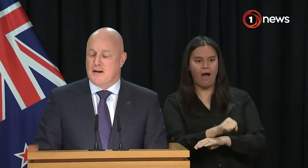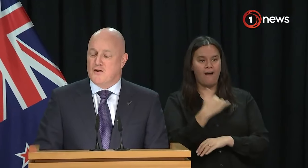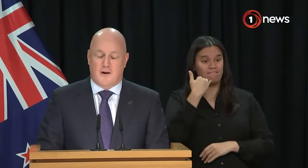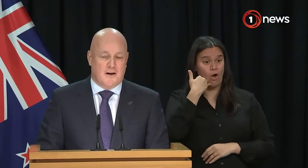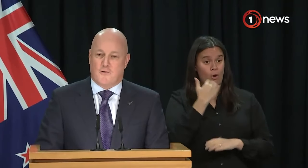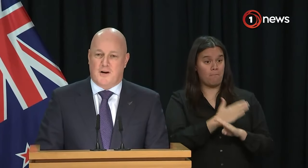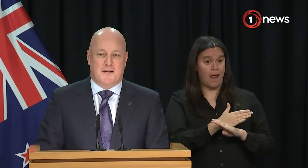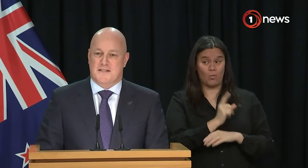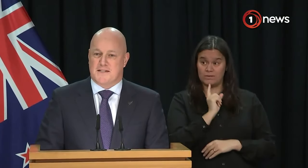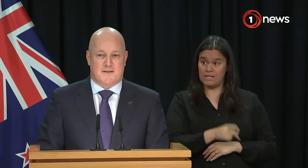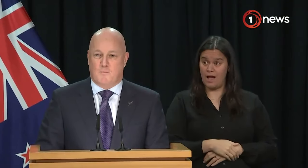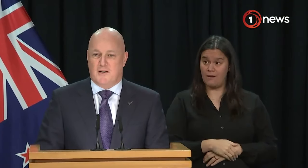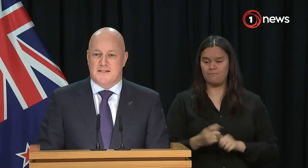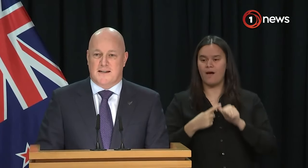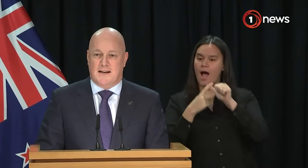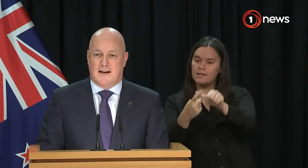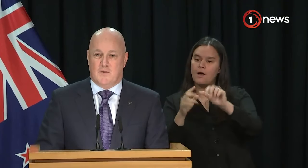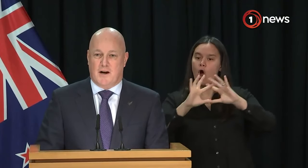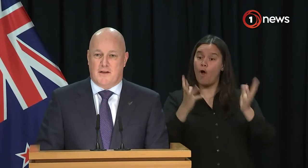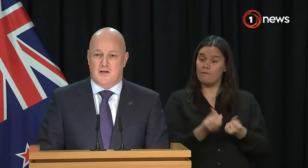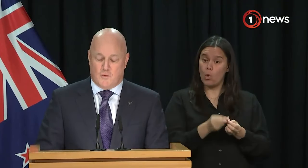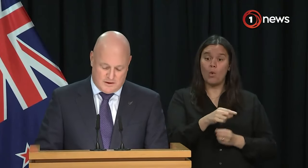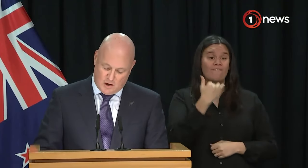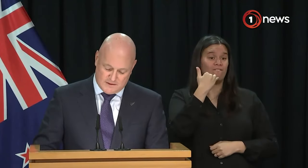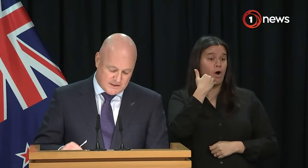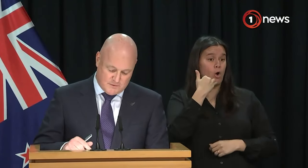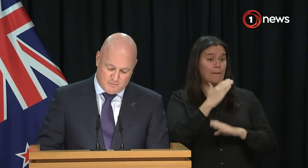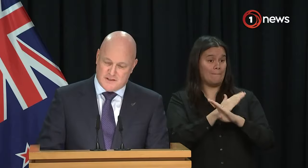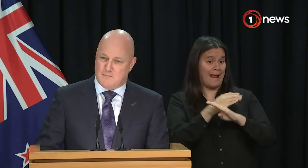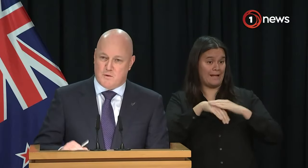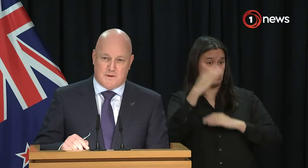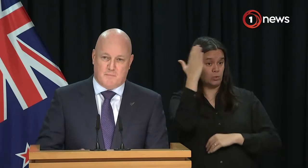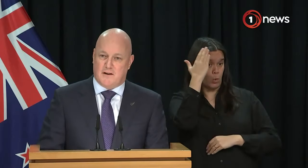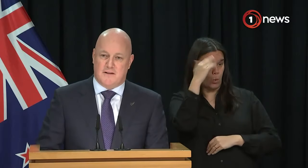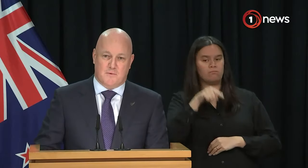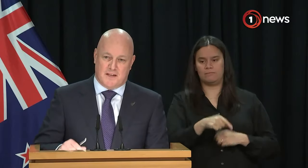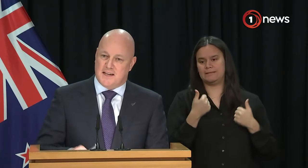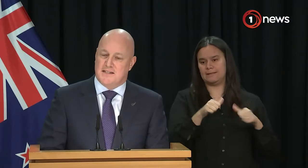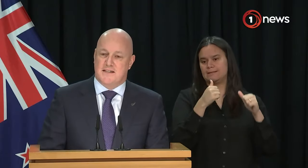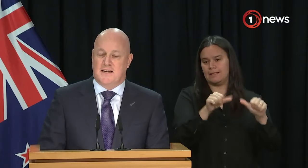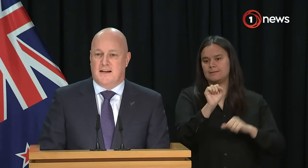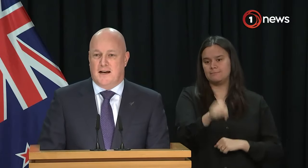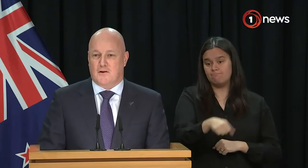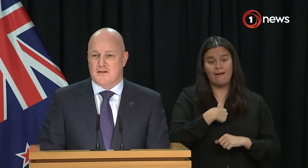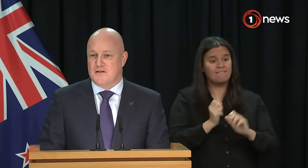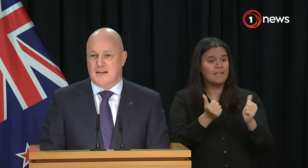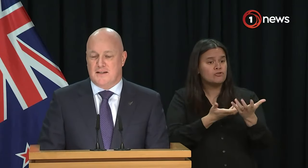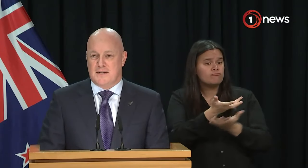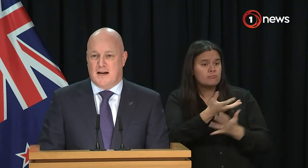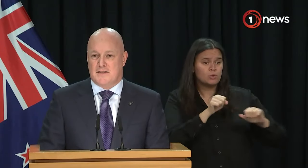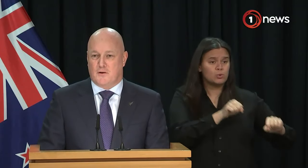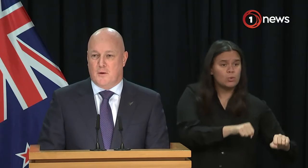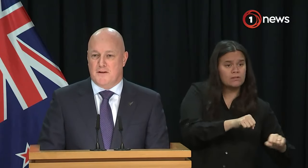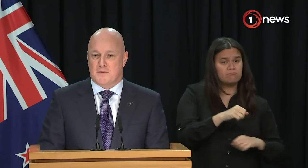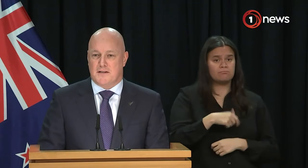this has been an incredibly successful policy. When I think conversations with the principals, with the parents, with the kids across New